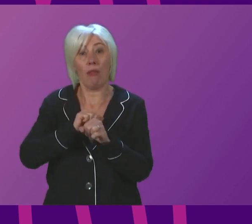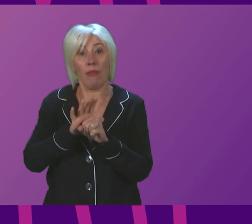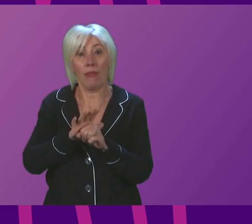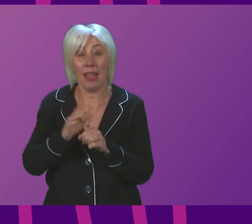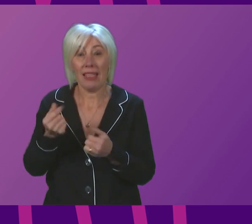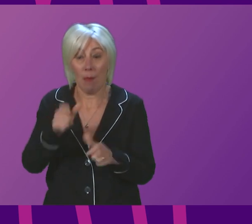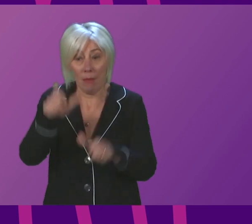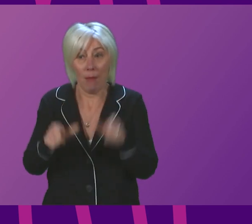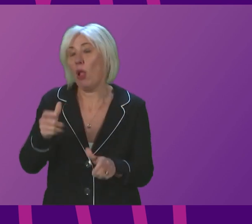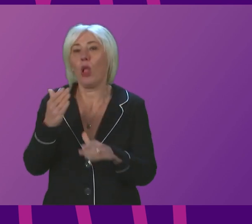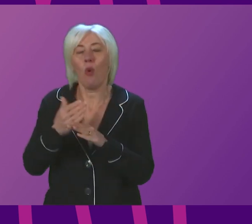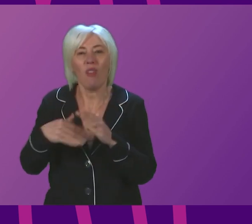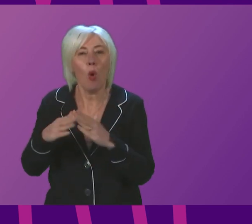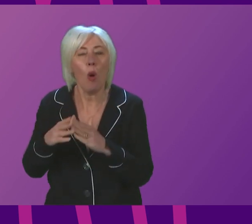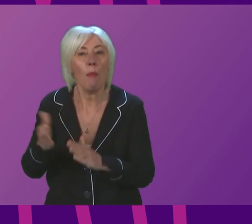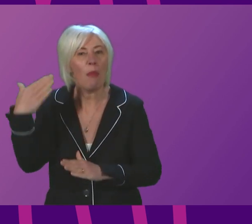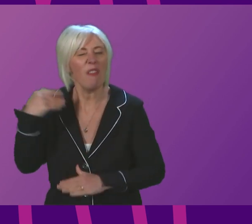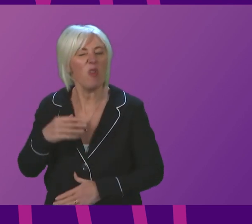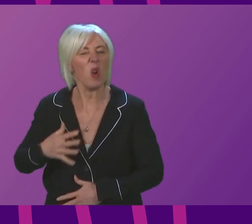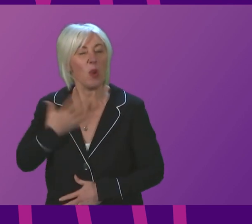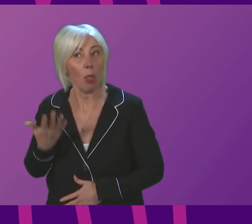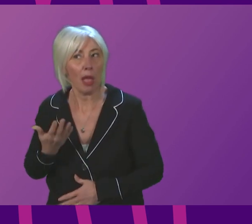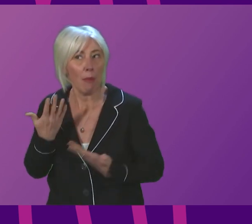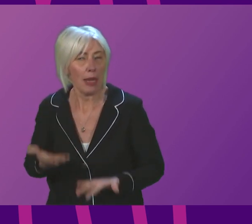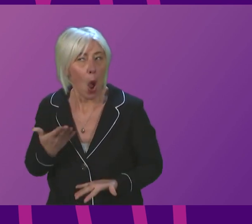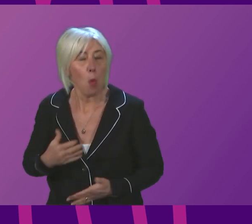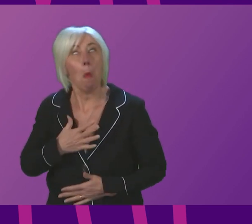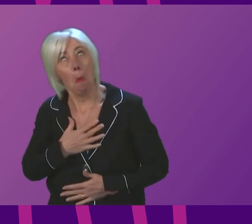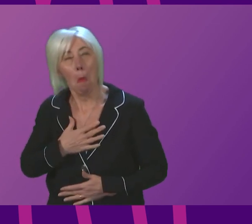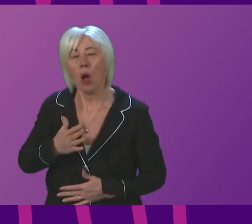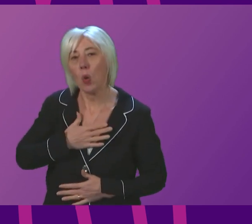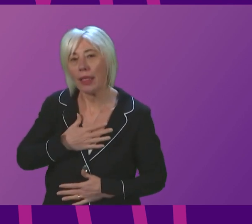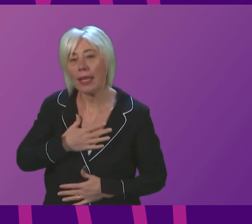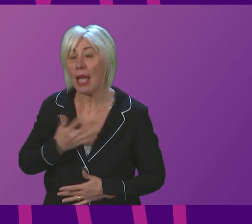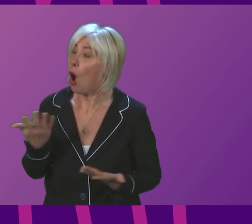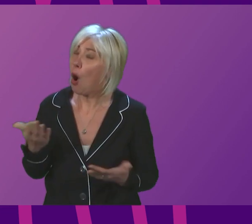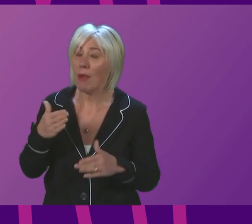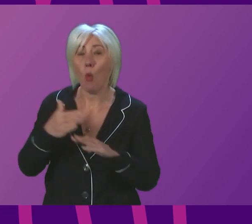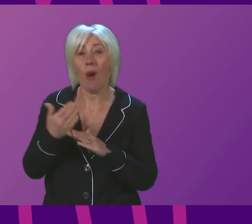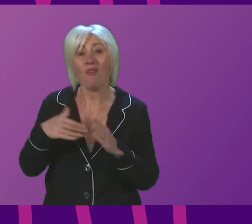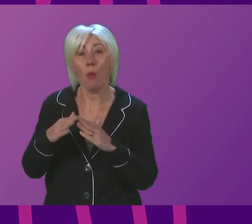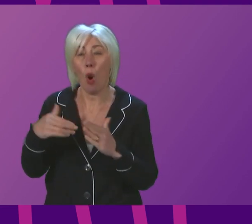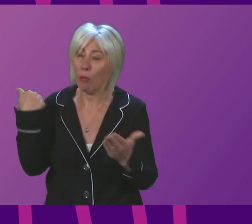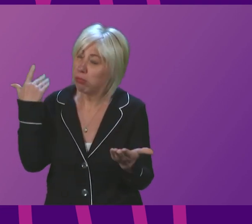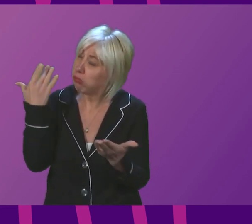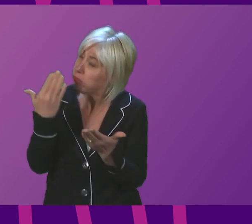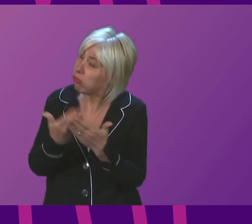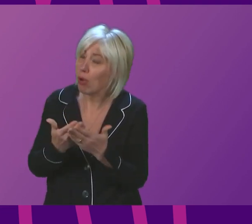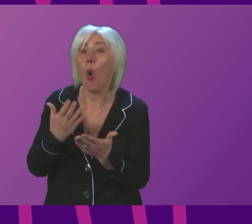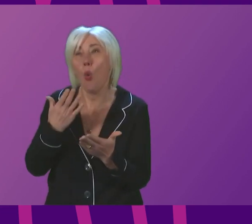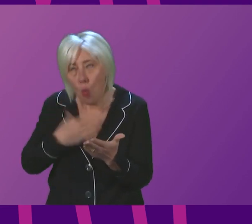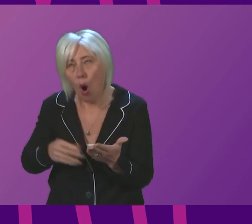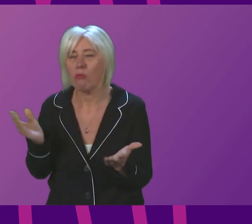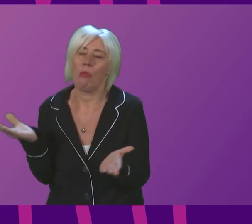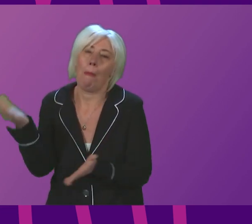the desirability of home working versus office working. I appreciate many people who have been working at home for long periods actually want to get back to